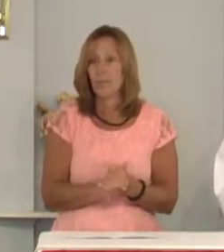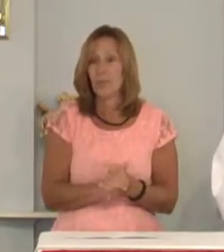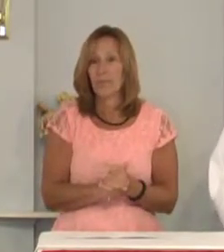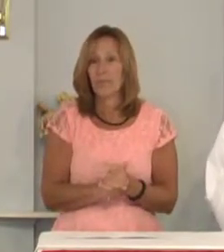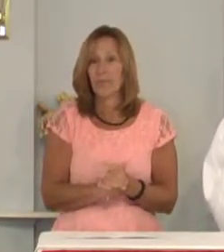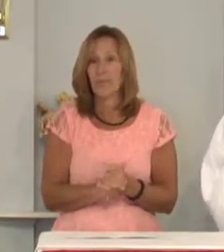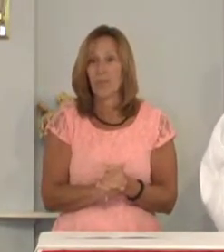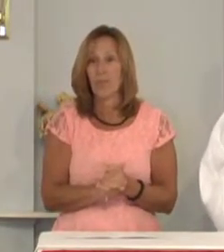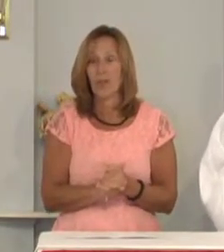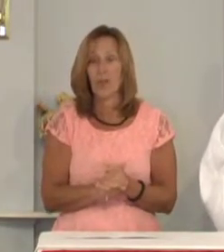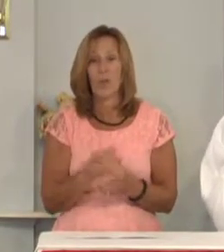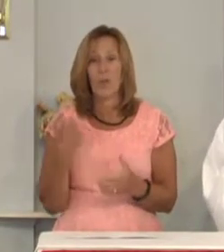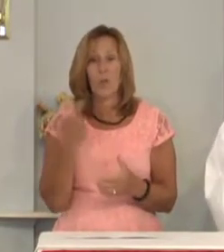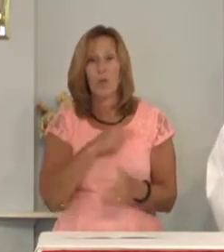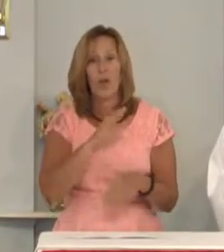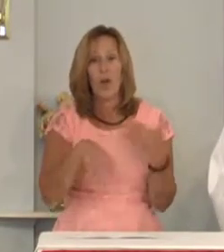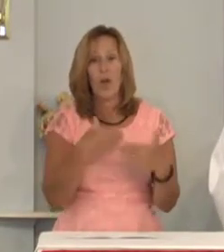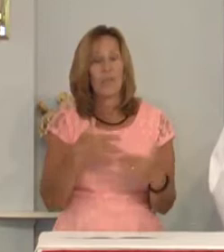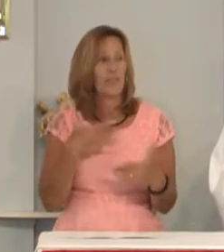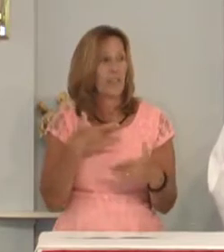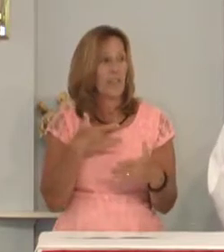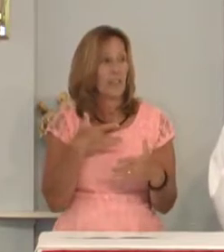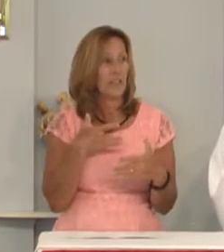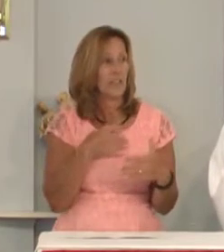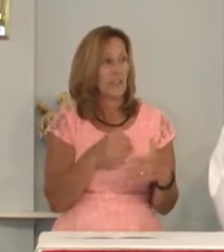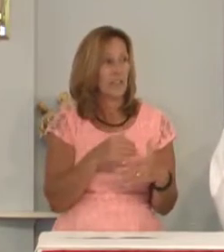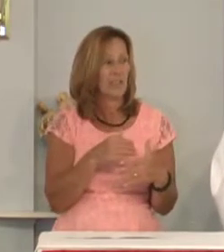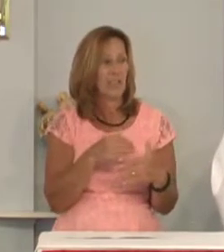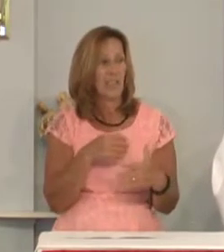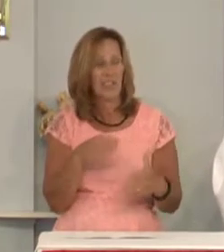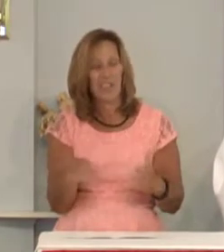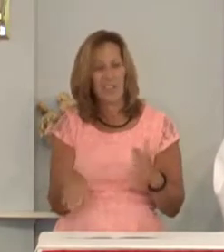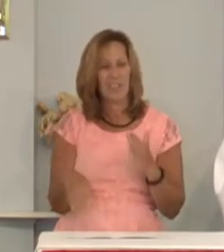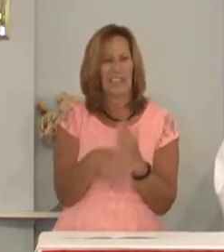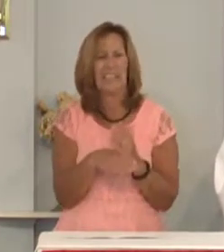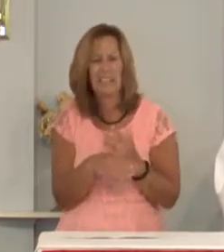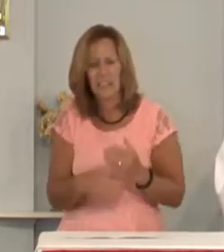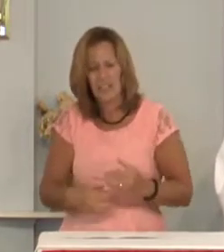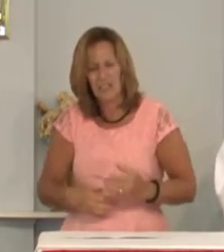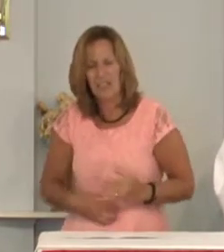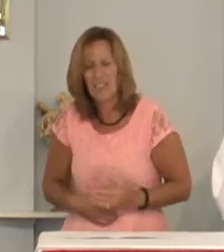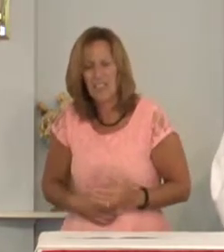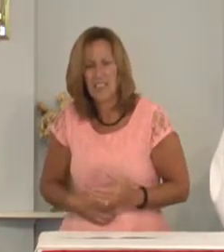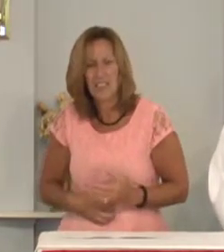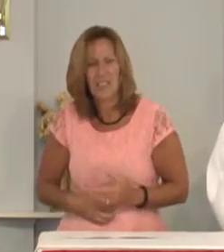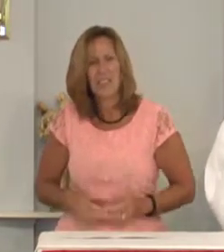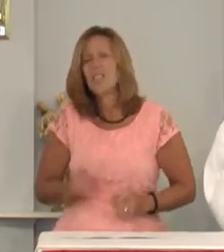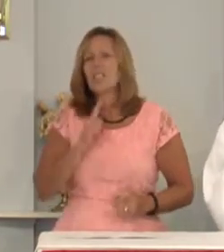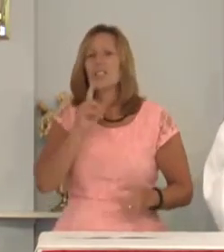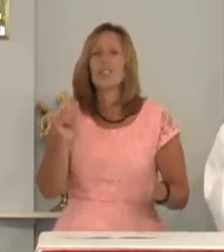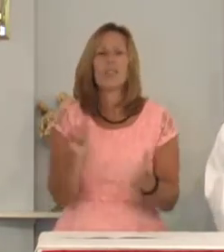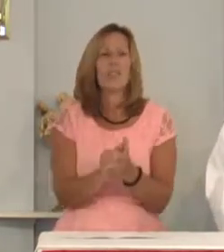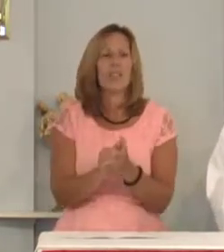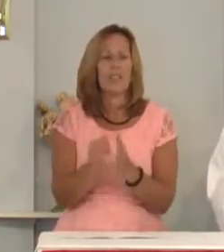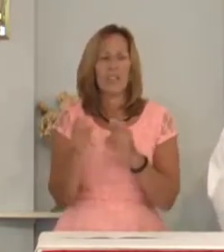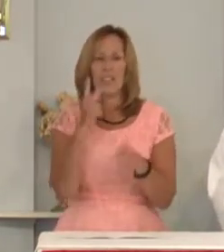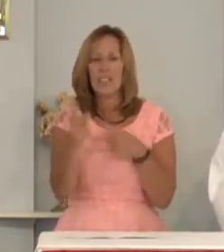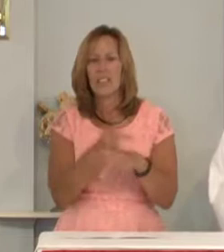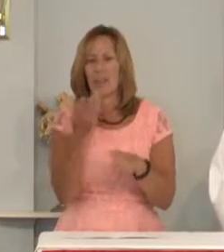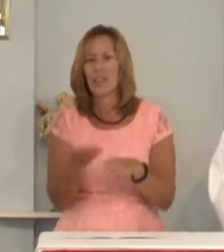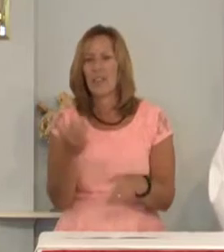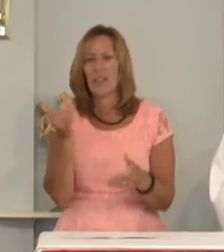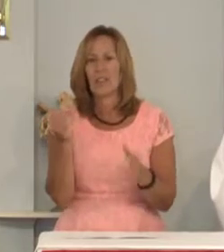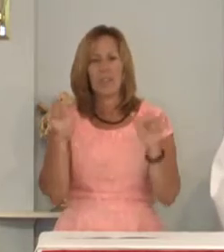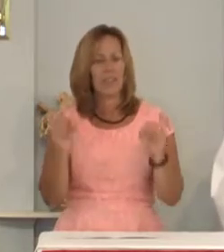Didn't we all feel a collective kick in the gut? Certain that this kind of thing